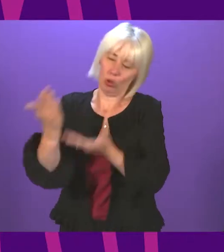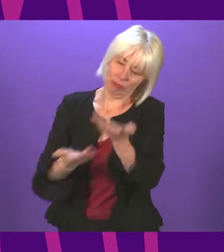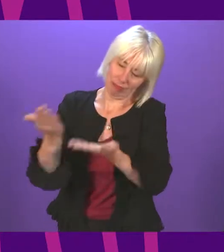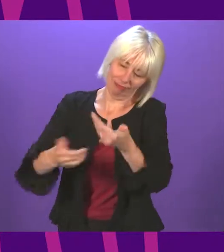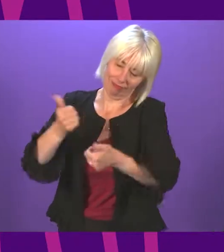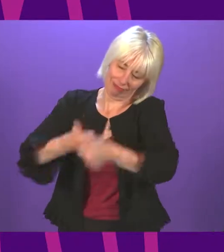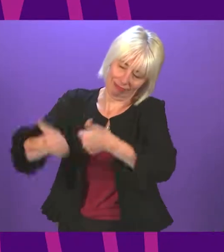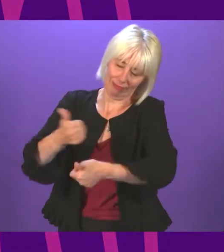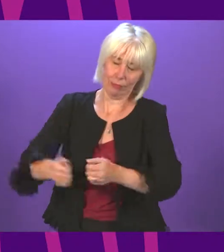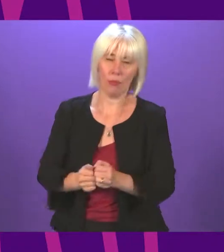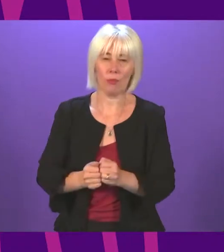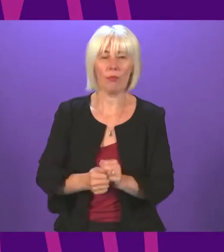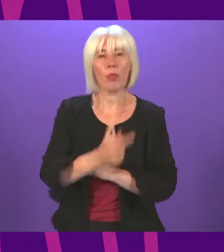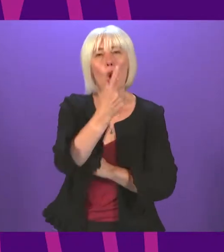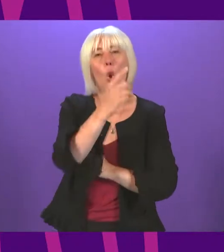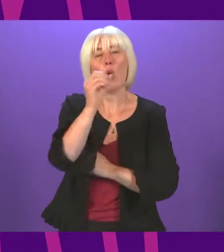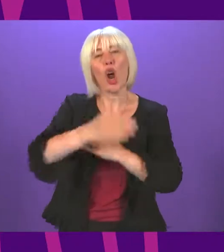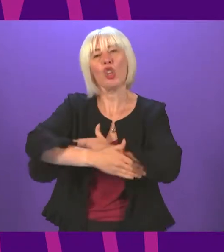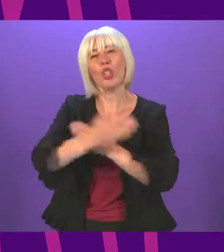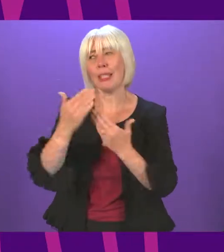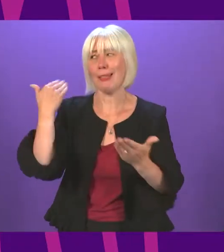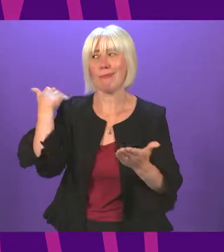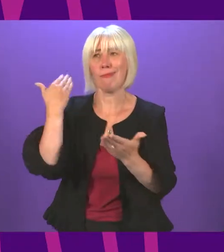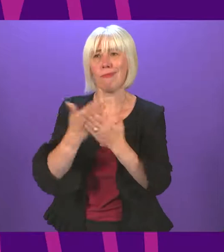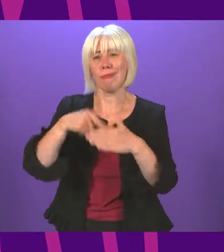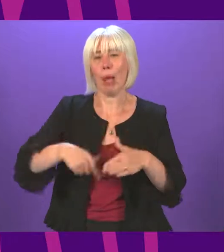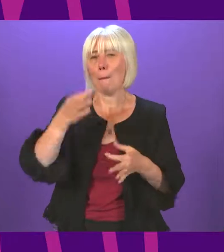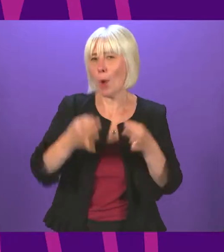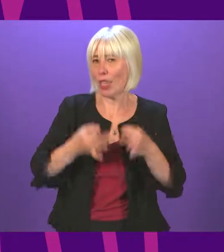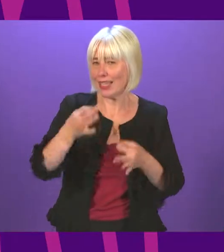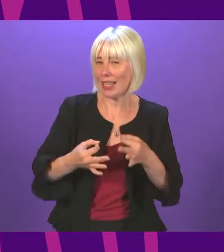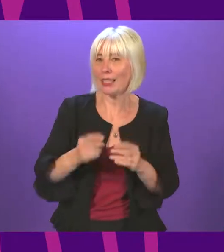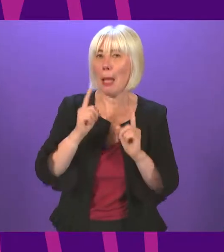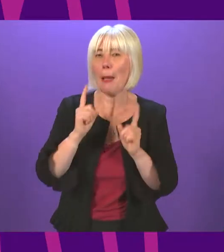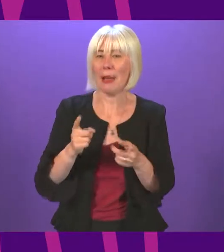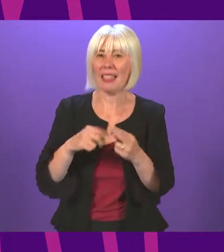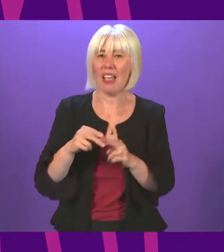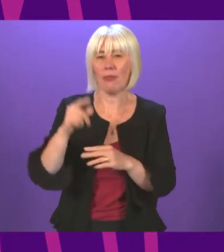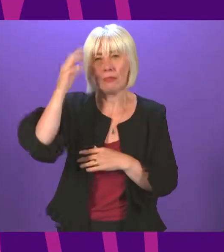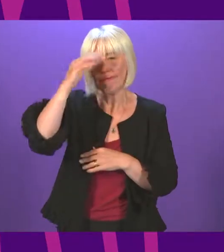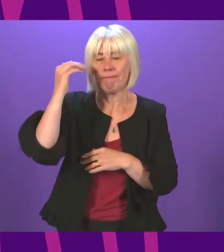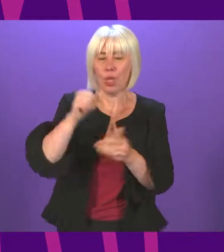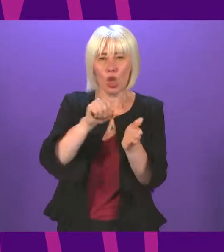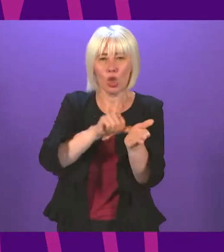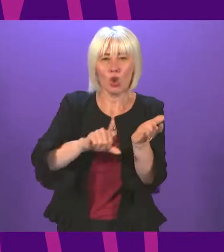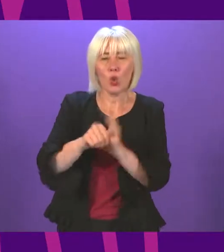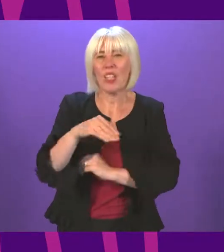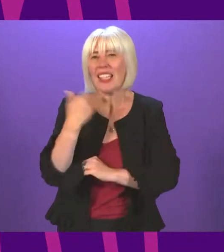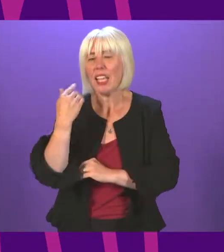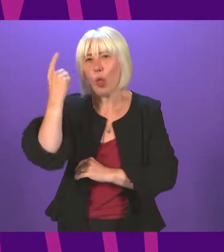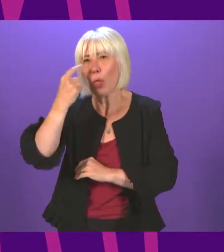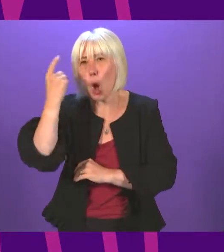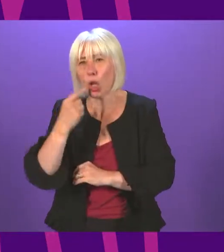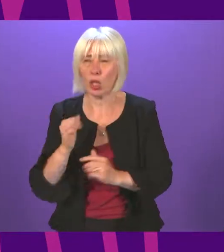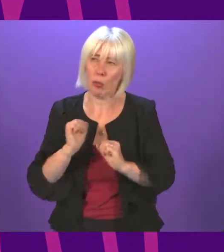days is a long time in politics, but it's even longer if you are suffering from suicidal thoughts and still haven't been seen